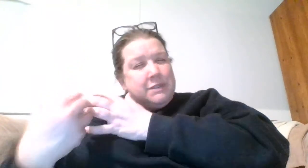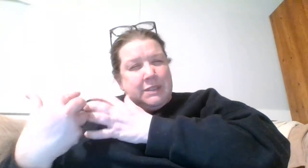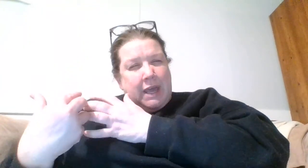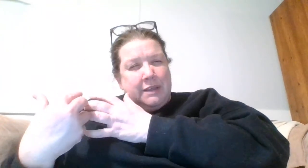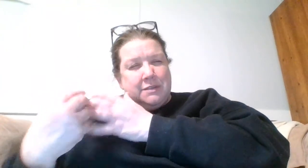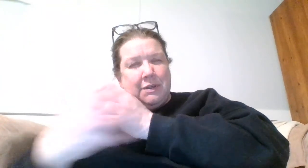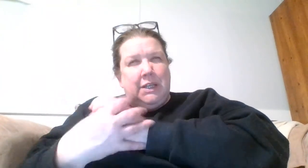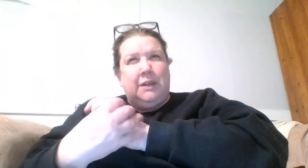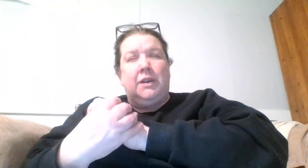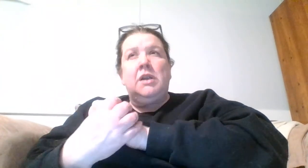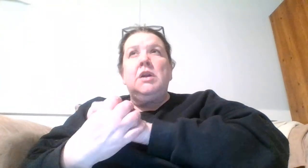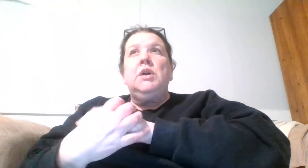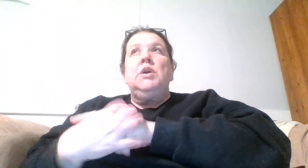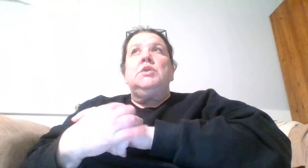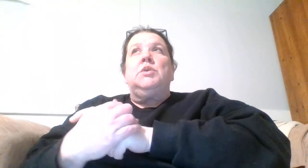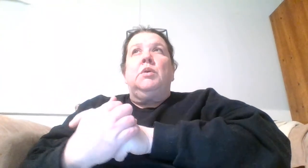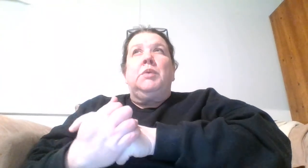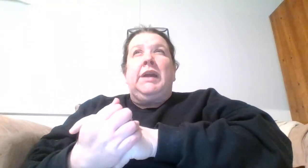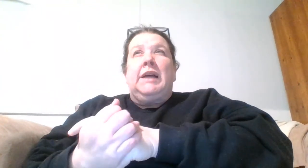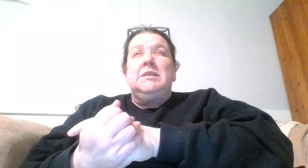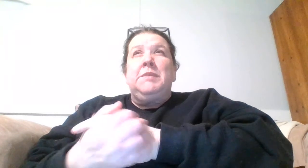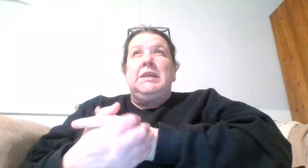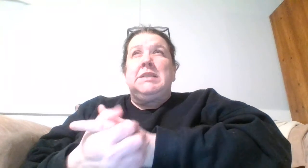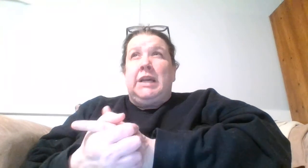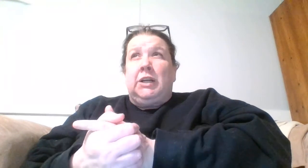that history either so we're working on some things there